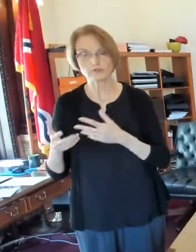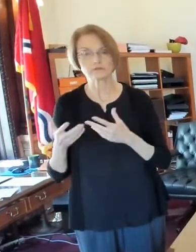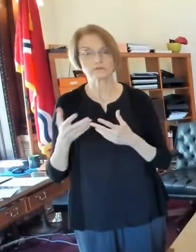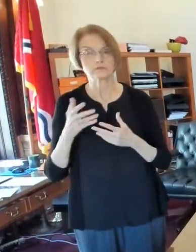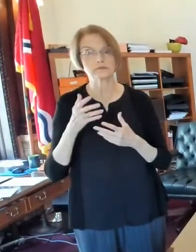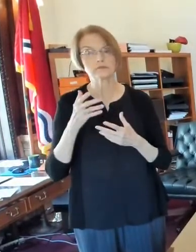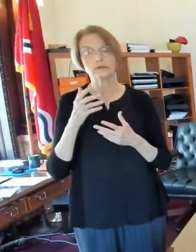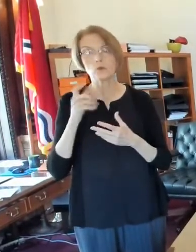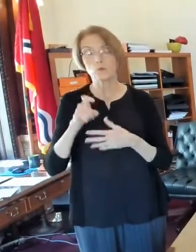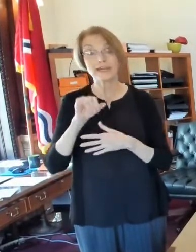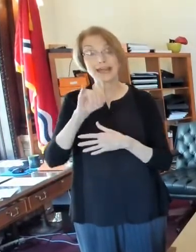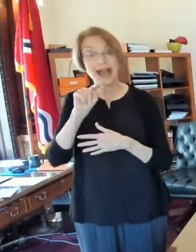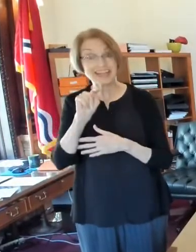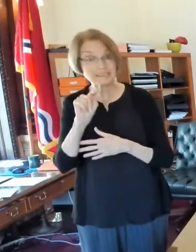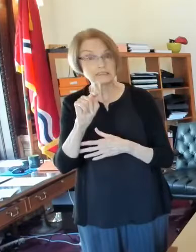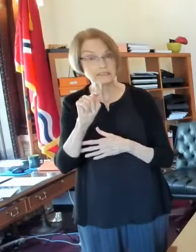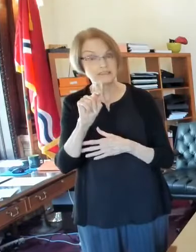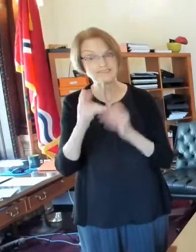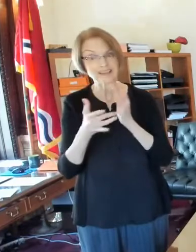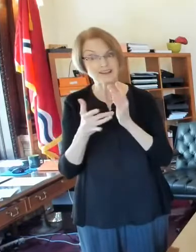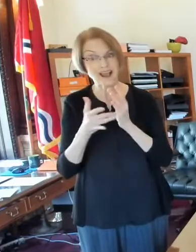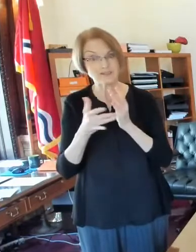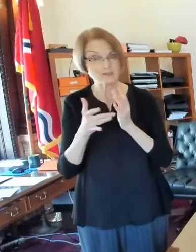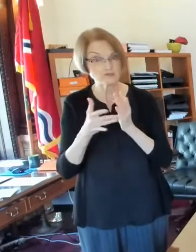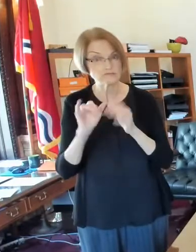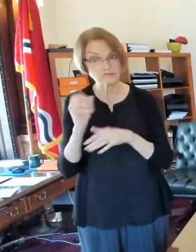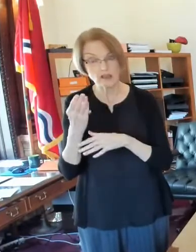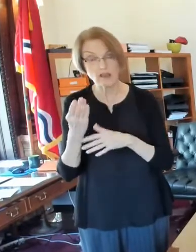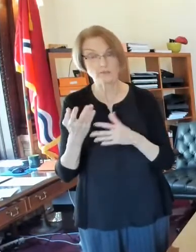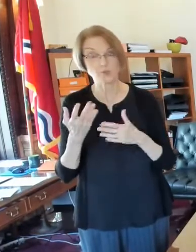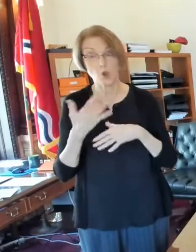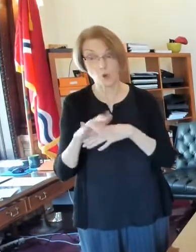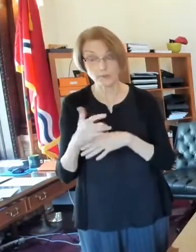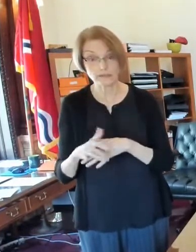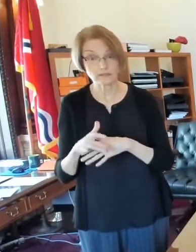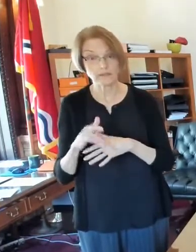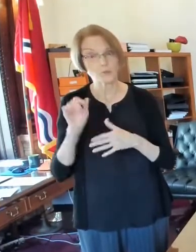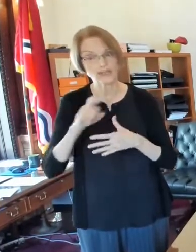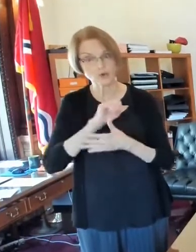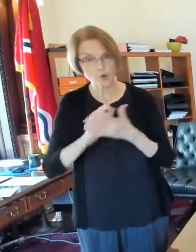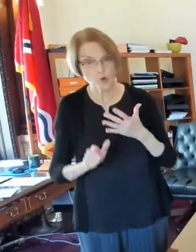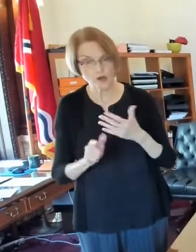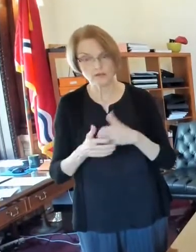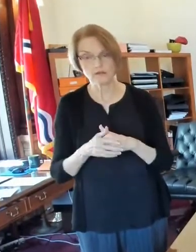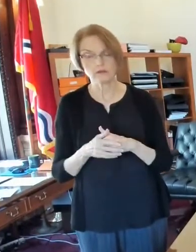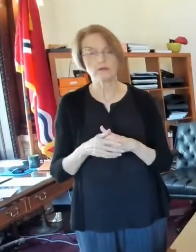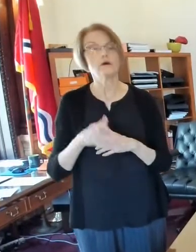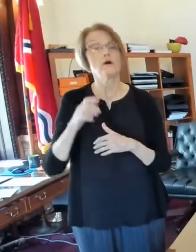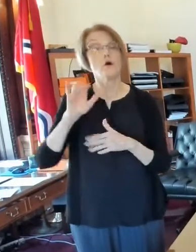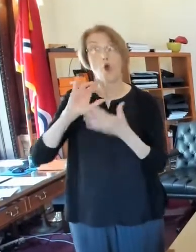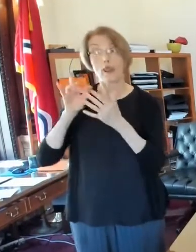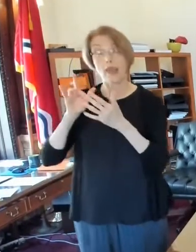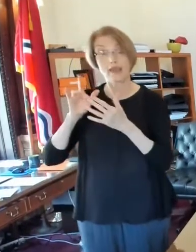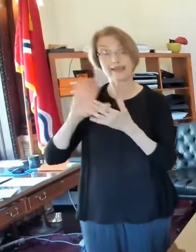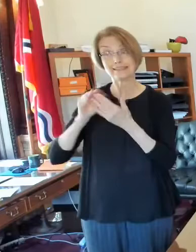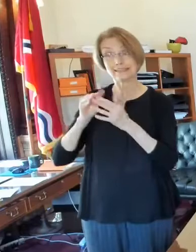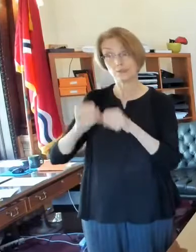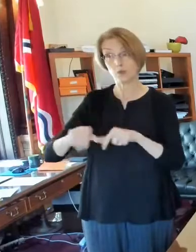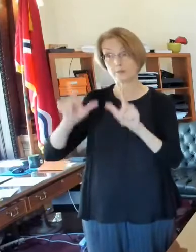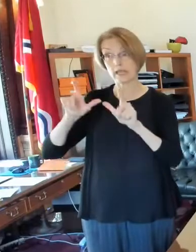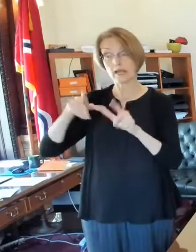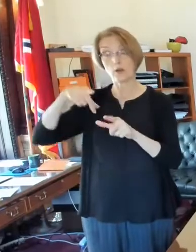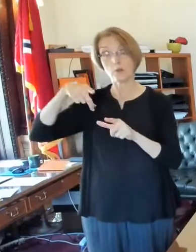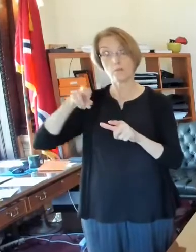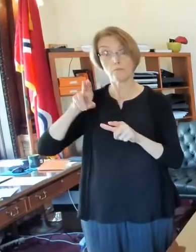IT positions open. Um, if you go online to the city's website, personnel department,